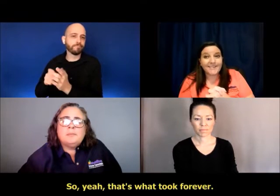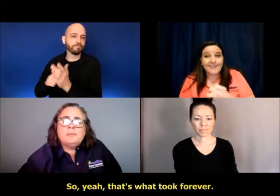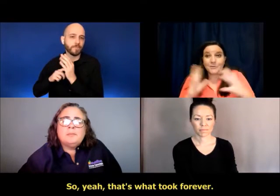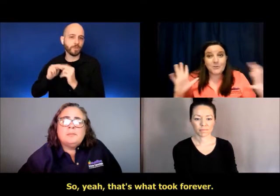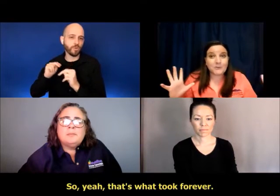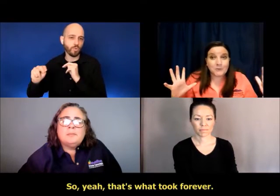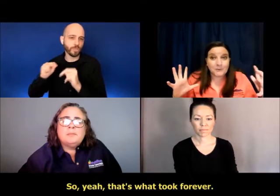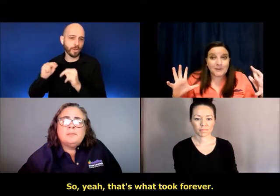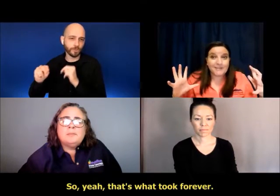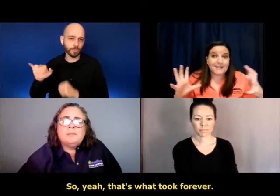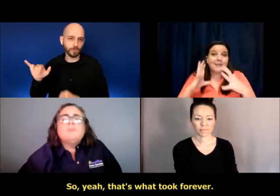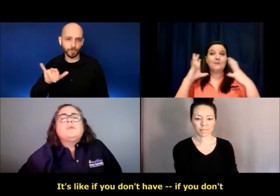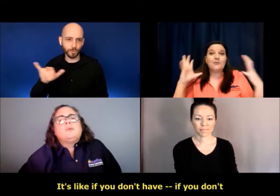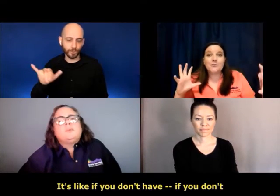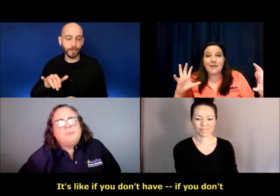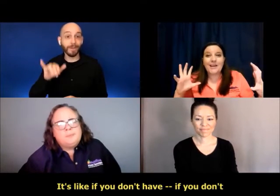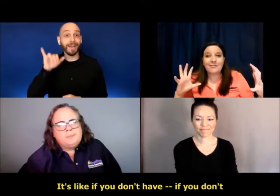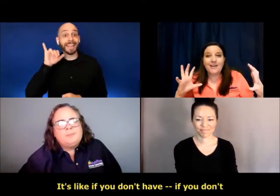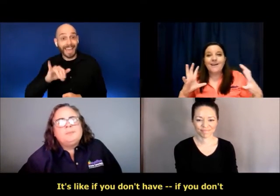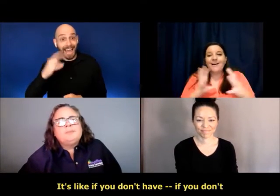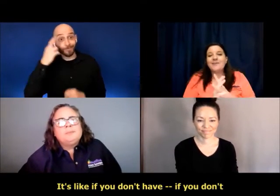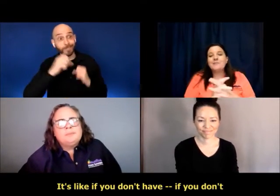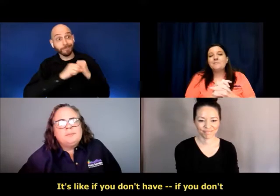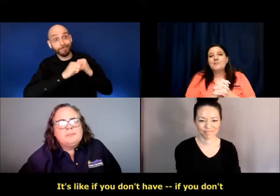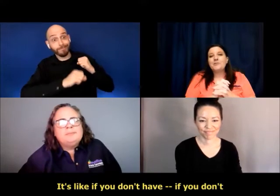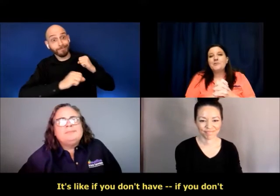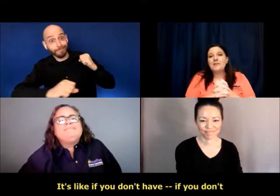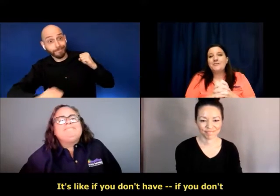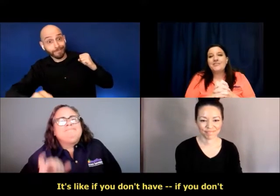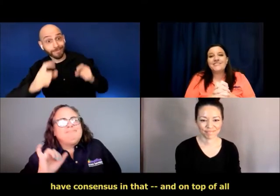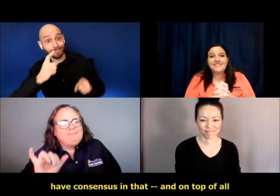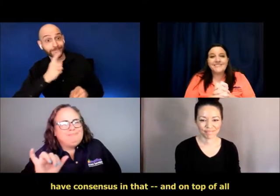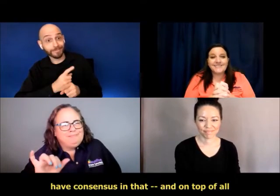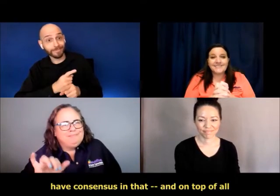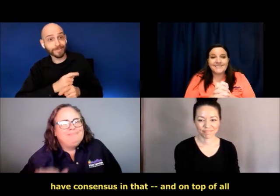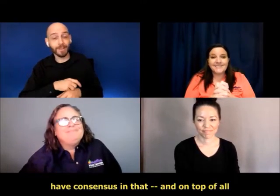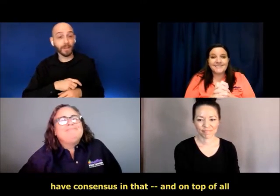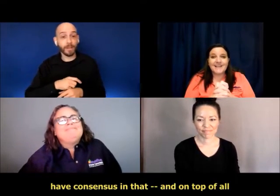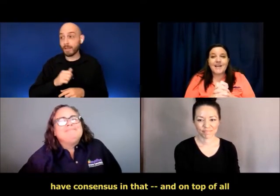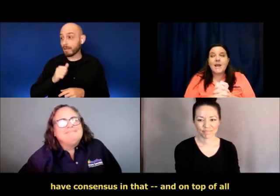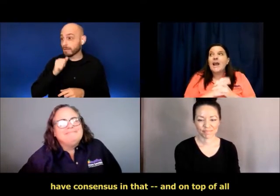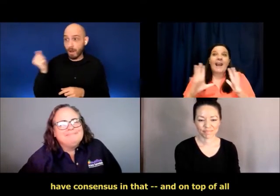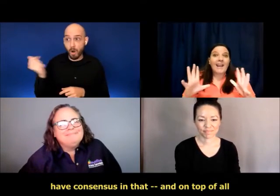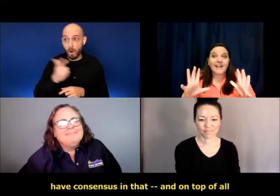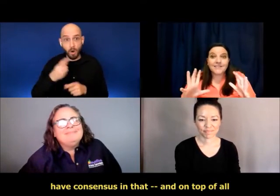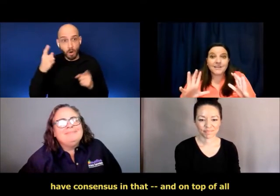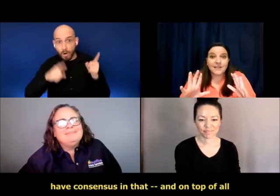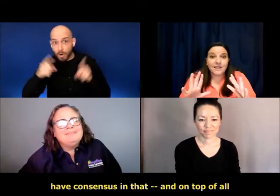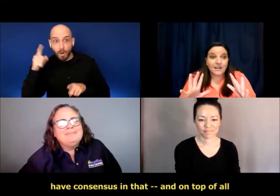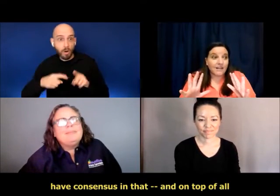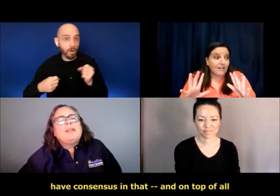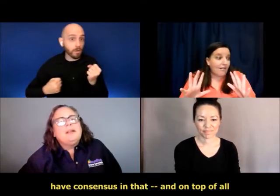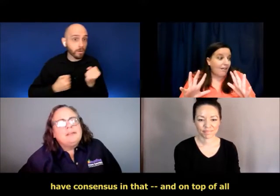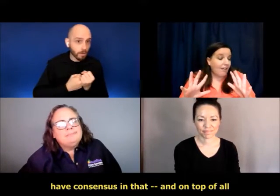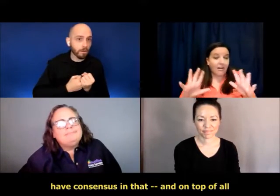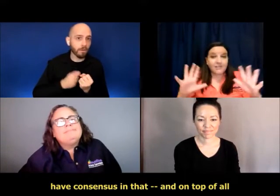yeah, that's what took forever. It's like, if you don't have, if you don't have consensus in that. And,